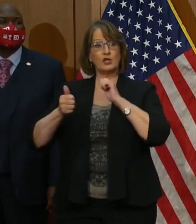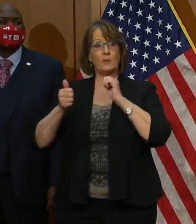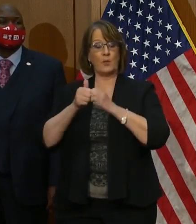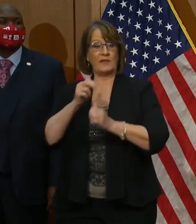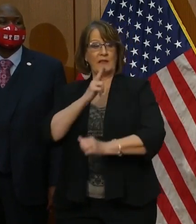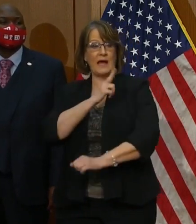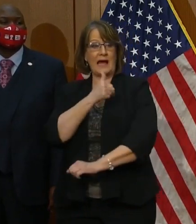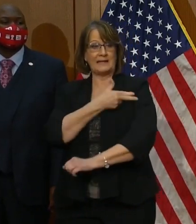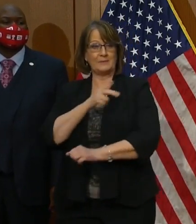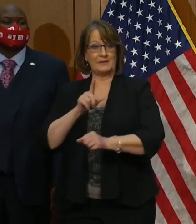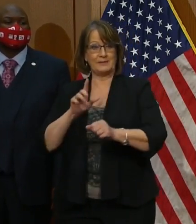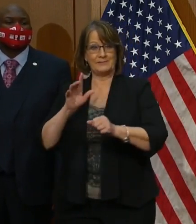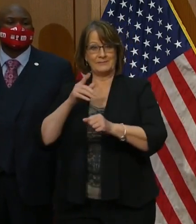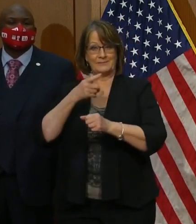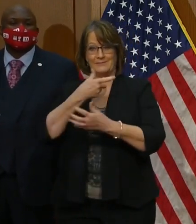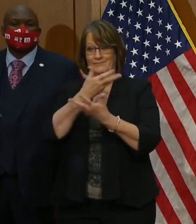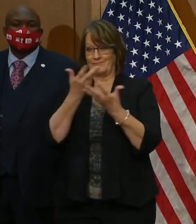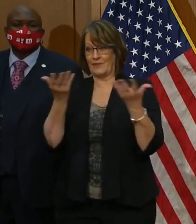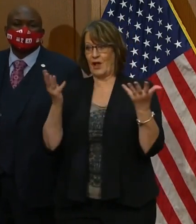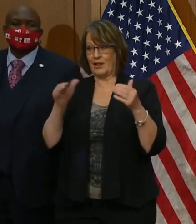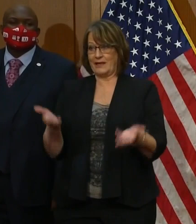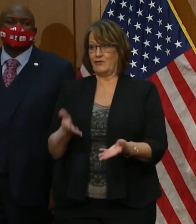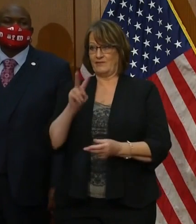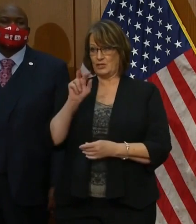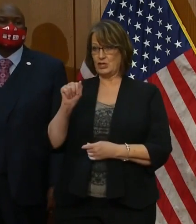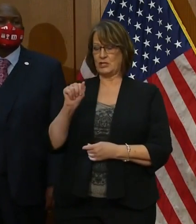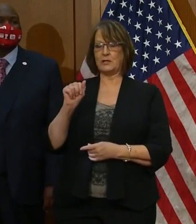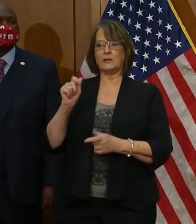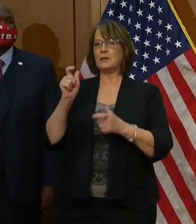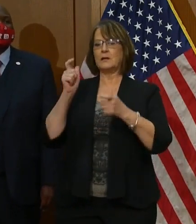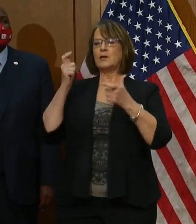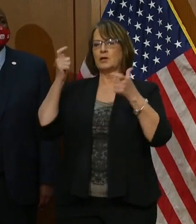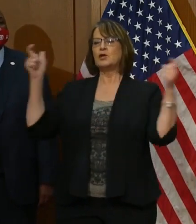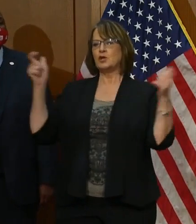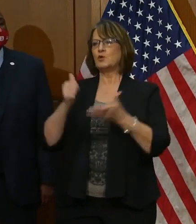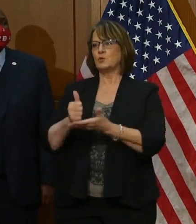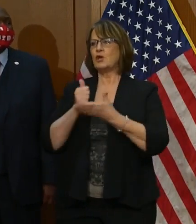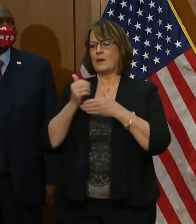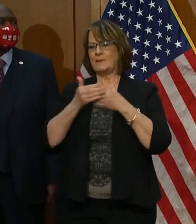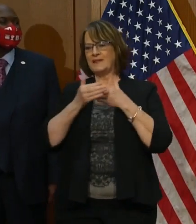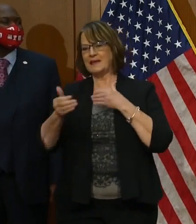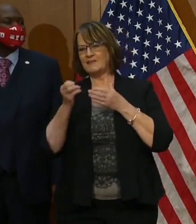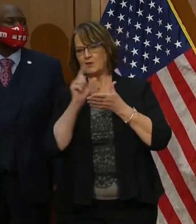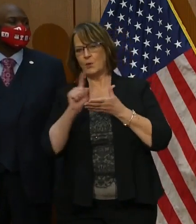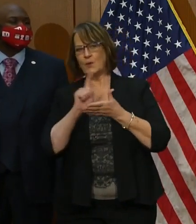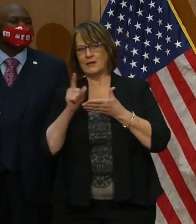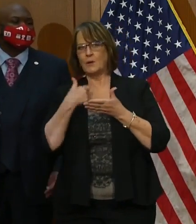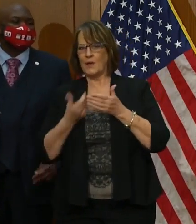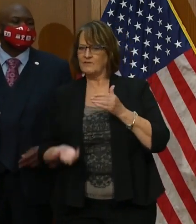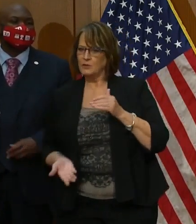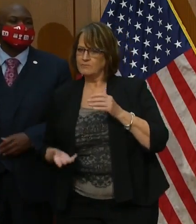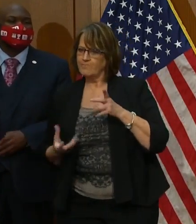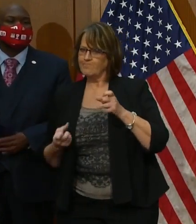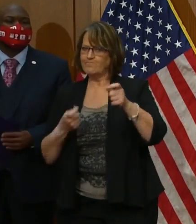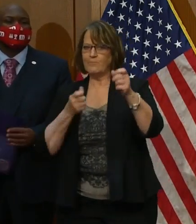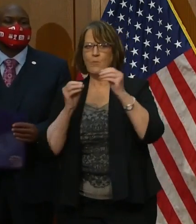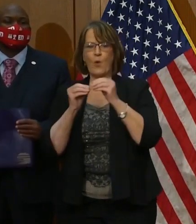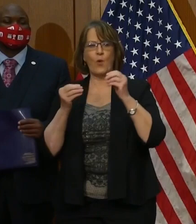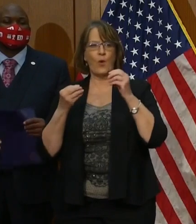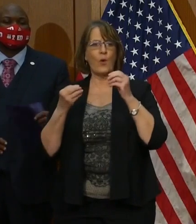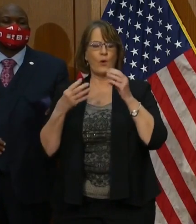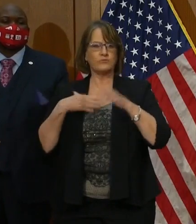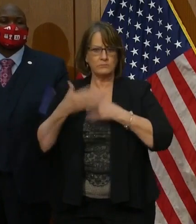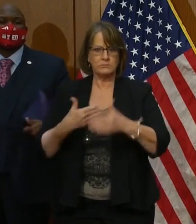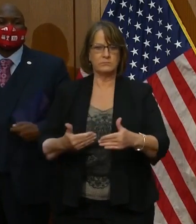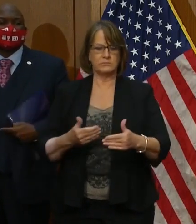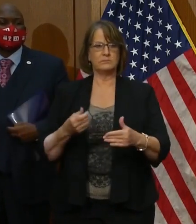in Virginia, and they're going to be a great help in the coming weeks as we speed up our pace of vaccinations. In recent